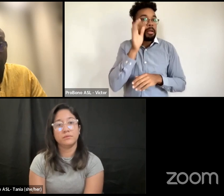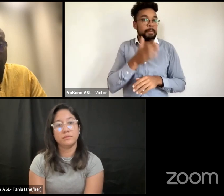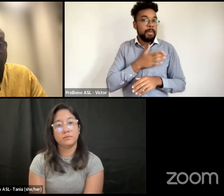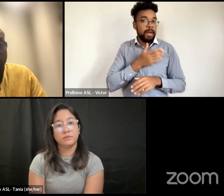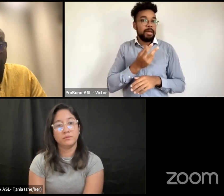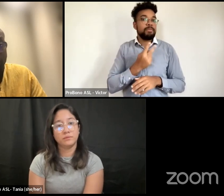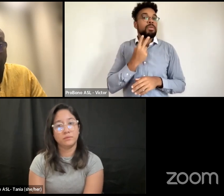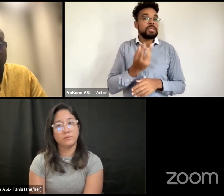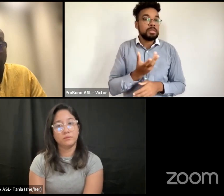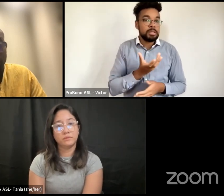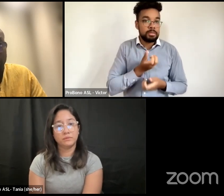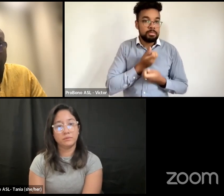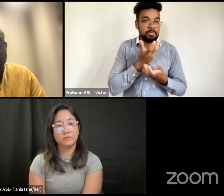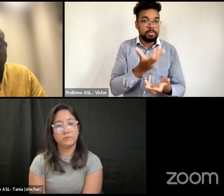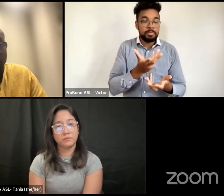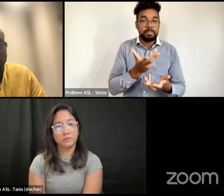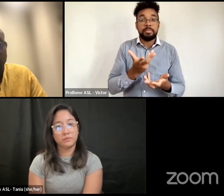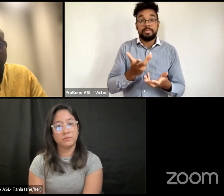artist